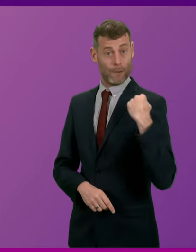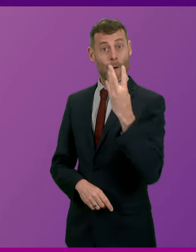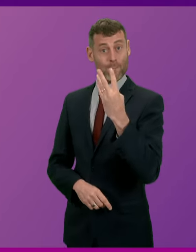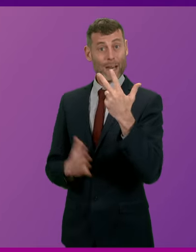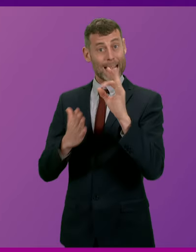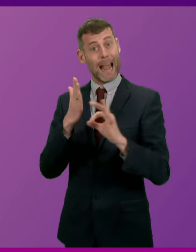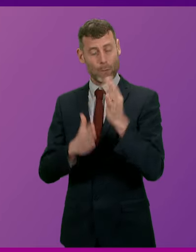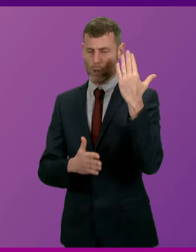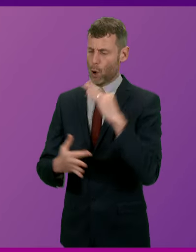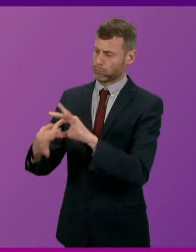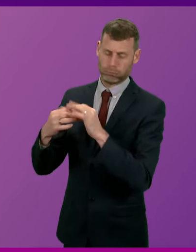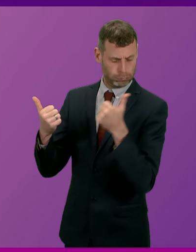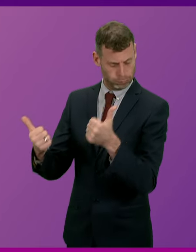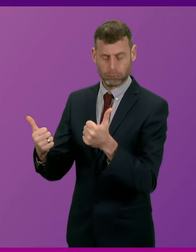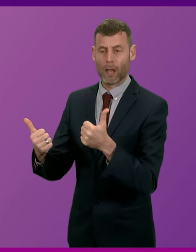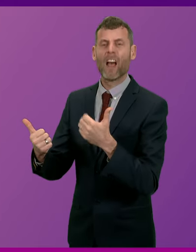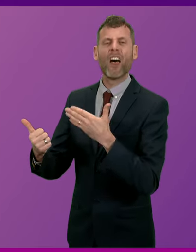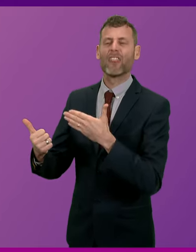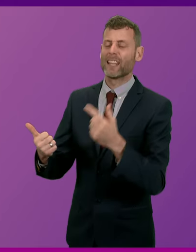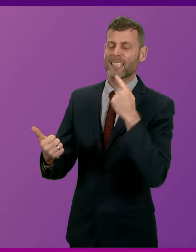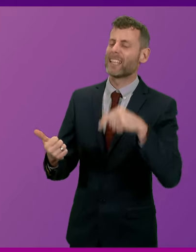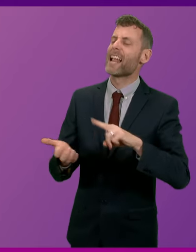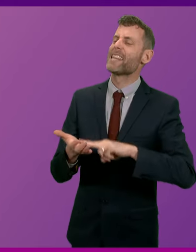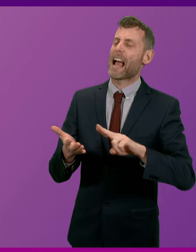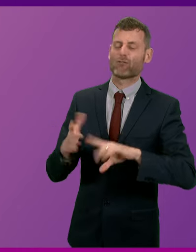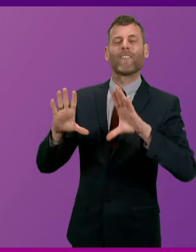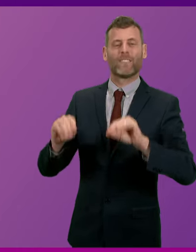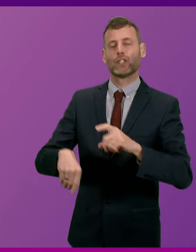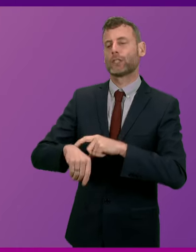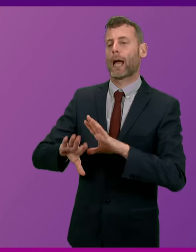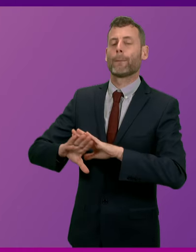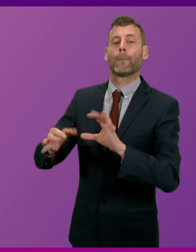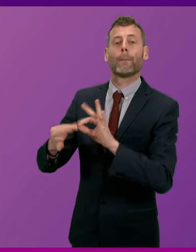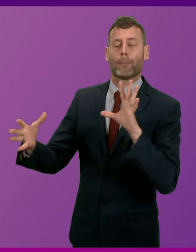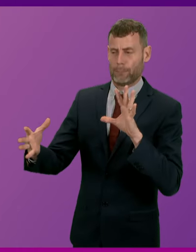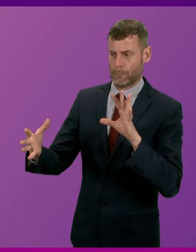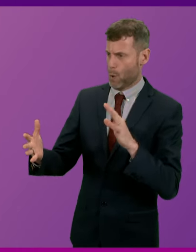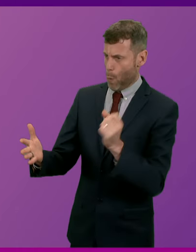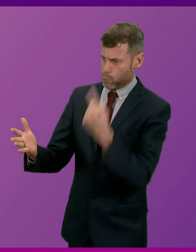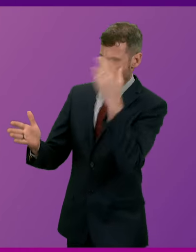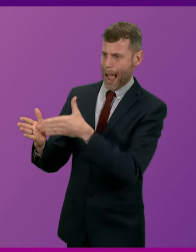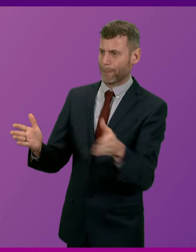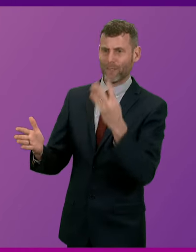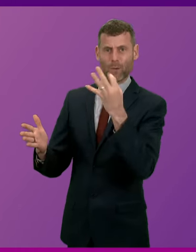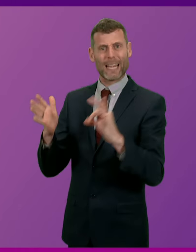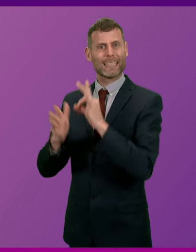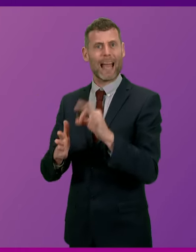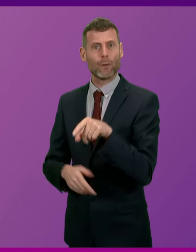was determined for the coalition deal to continue and now say it's reached its natural conclusion. But I think based on the answers we've just heard, it wasn't